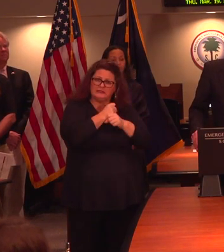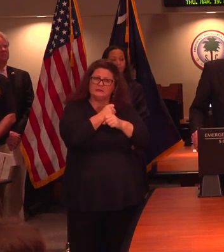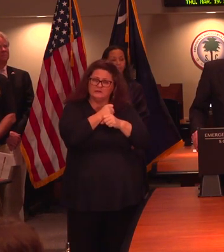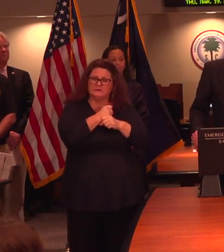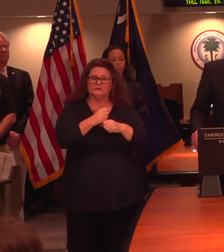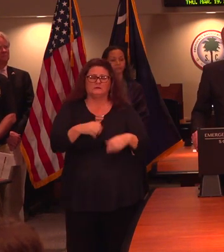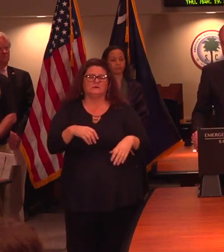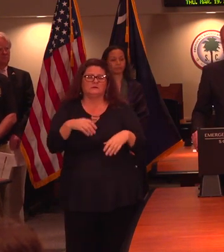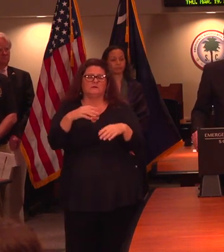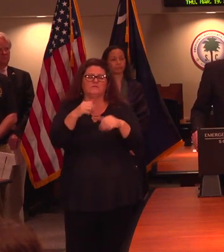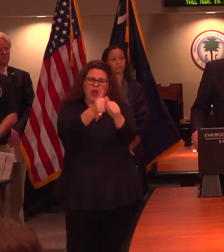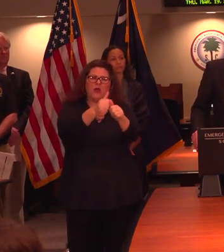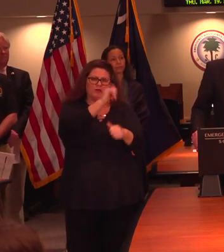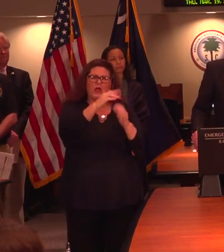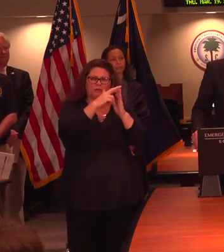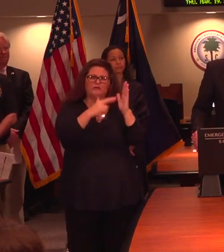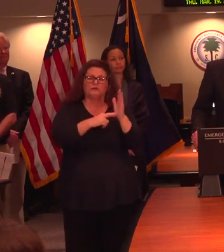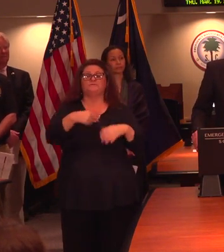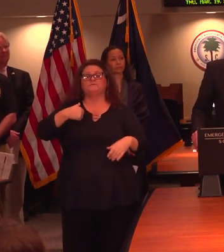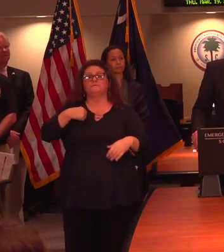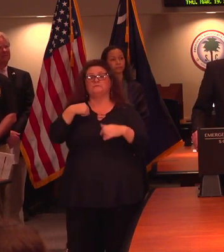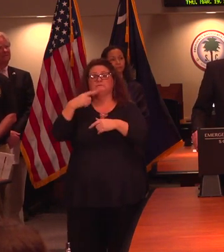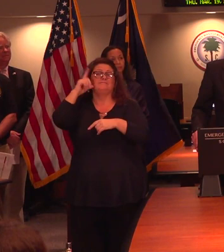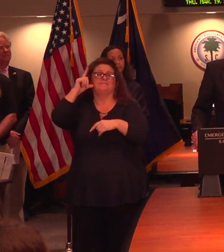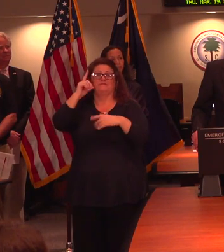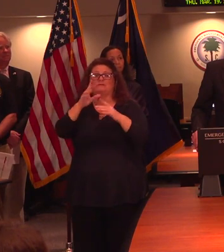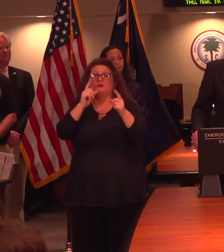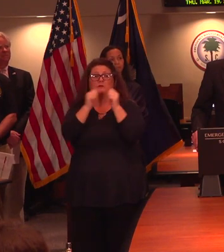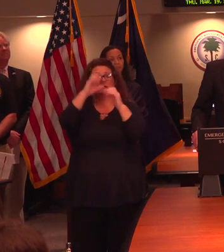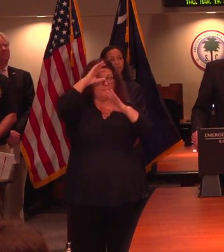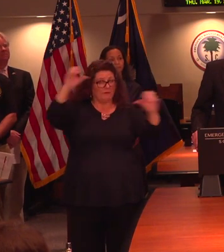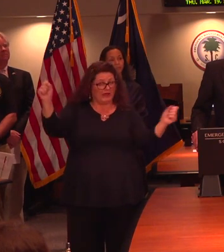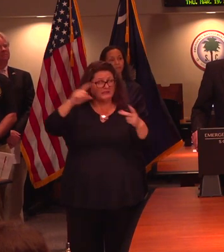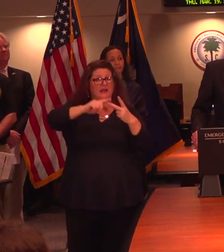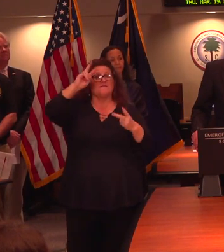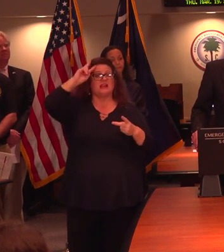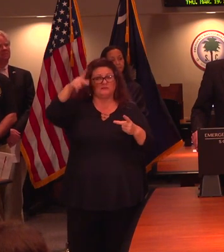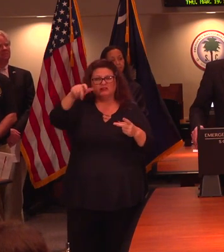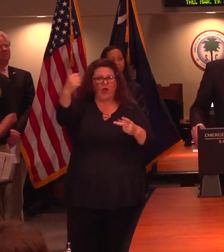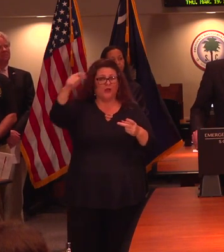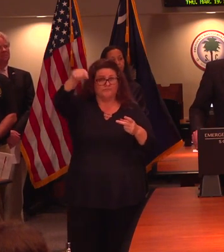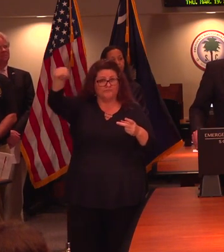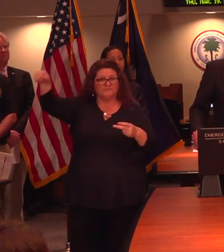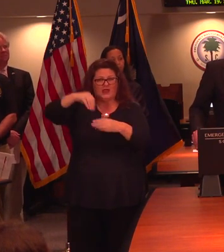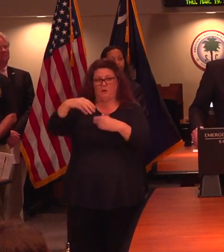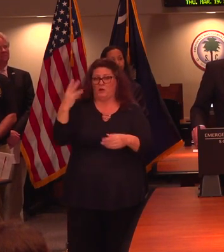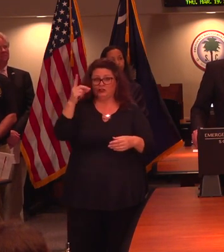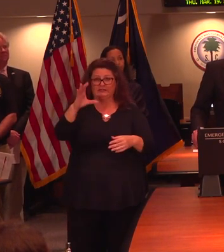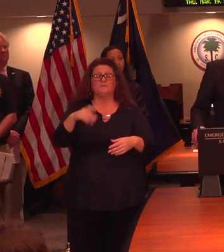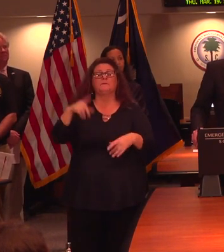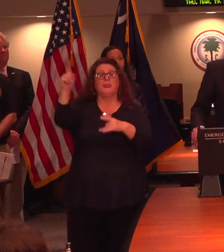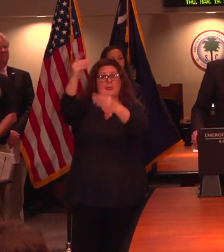with the vice president and the president himself, as well as a number of the officials in Washington, and they have assured us